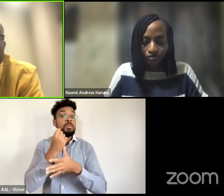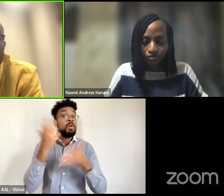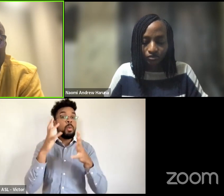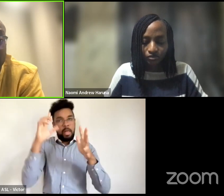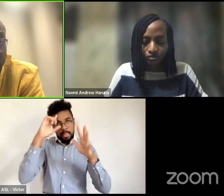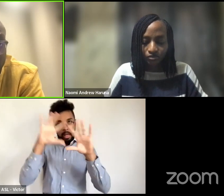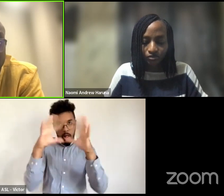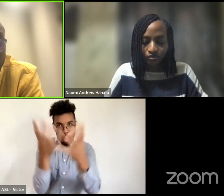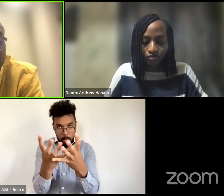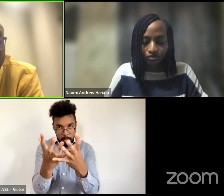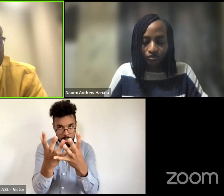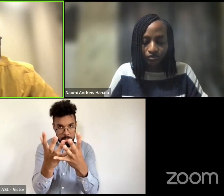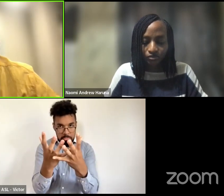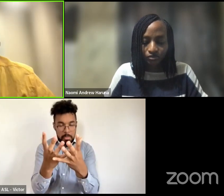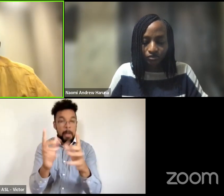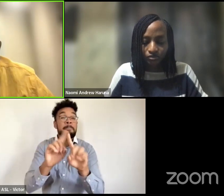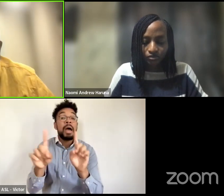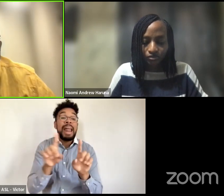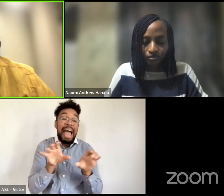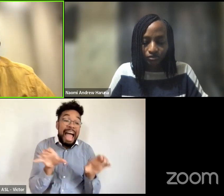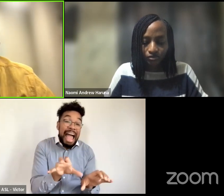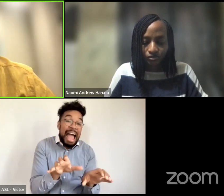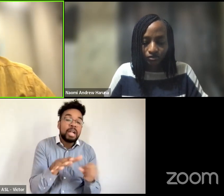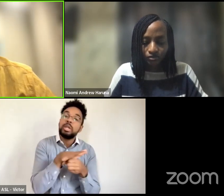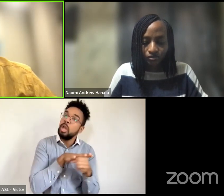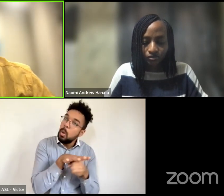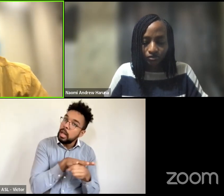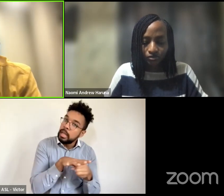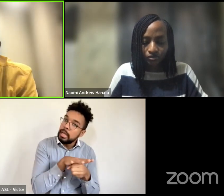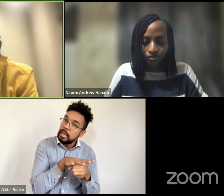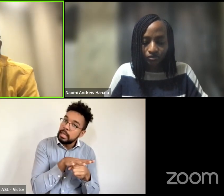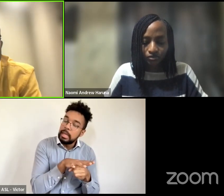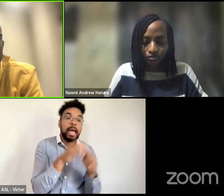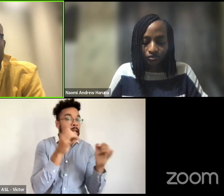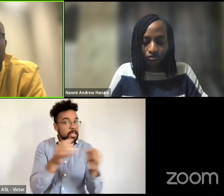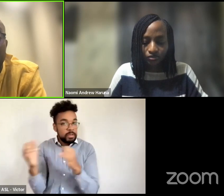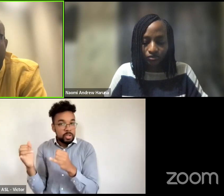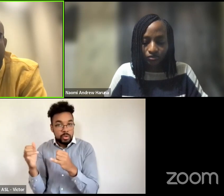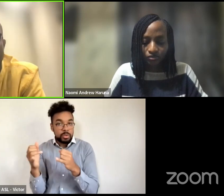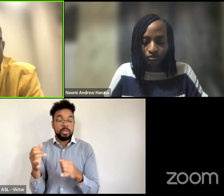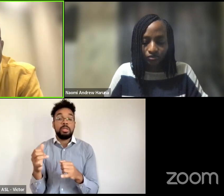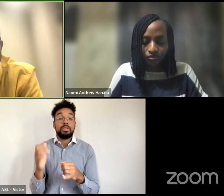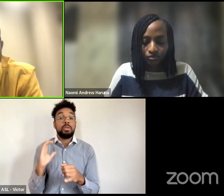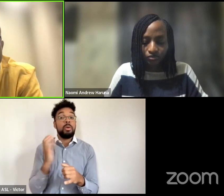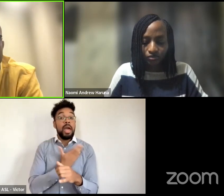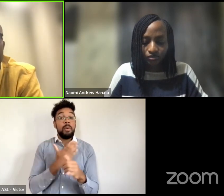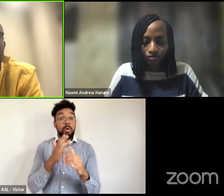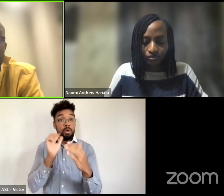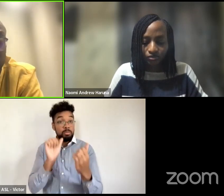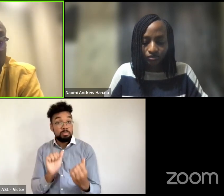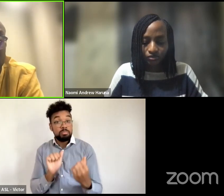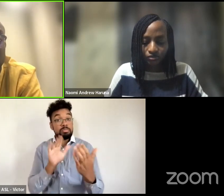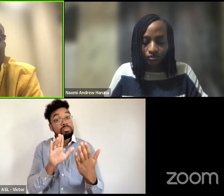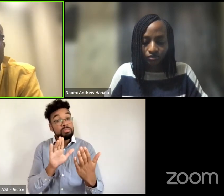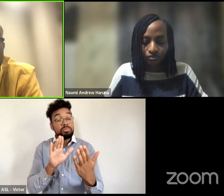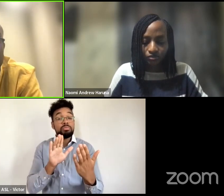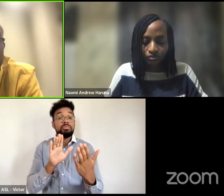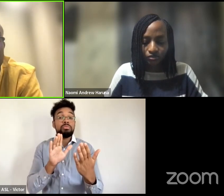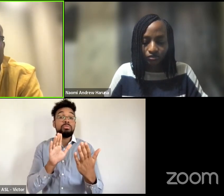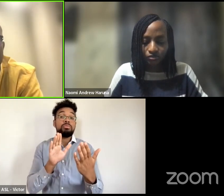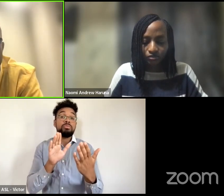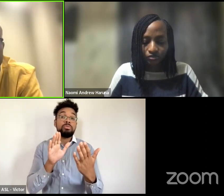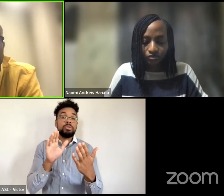uh to act locally and of course individually so that the interventions that we present as practitioners